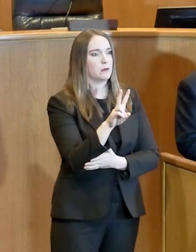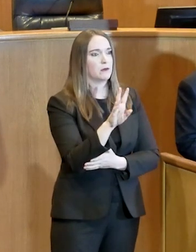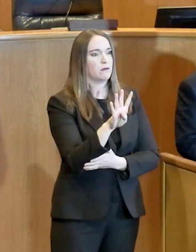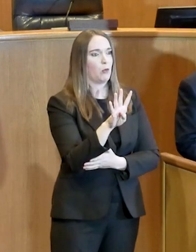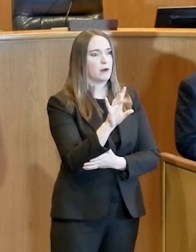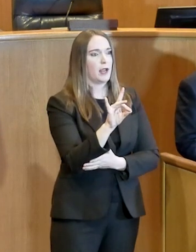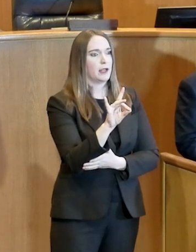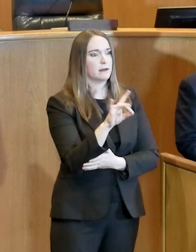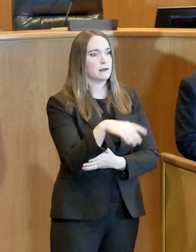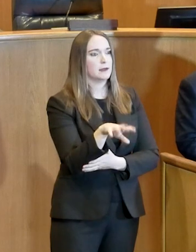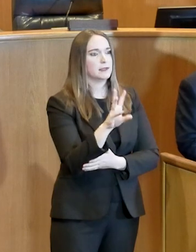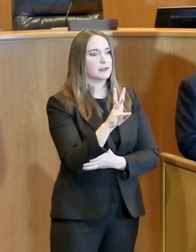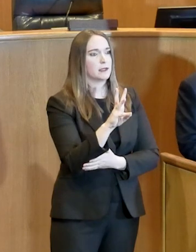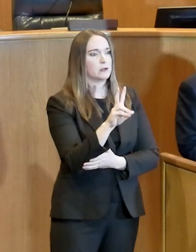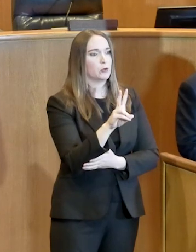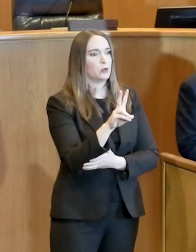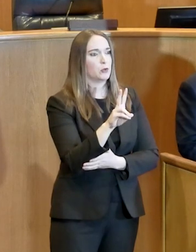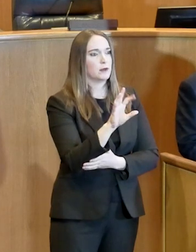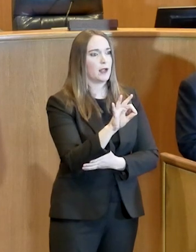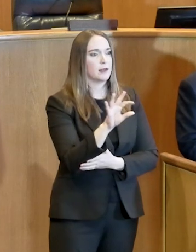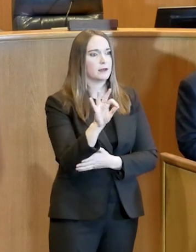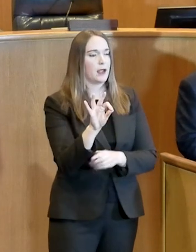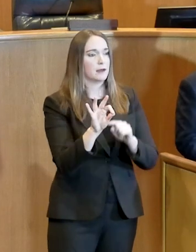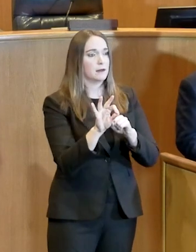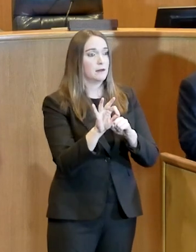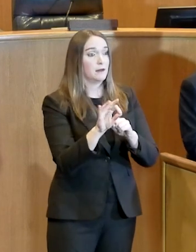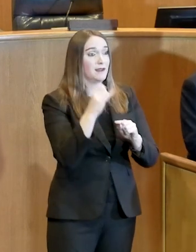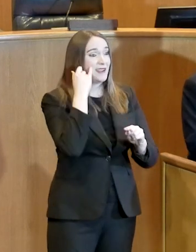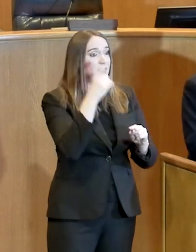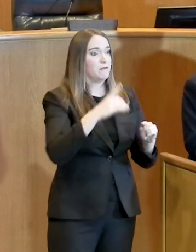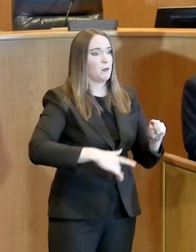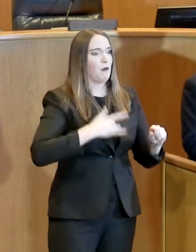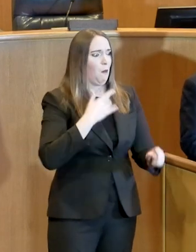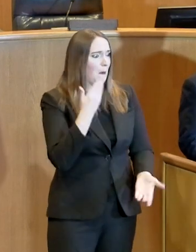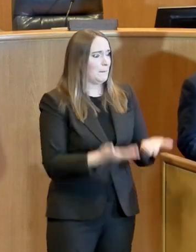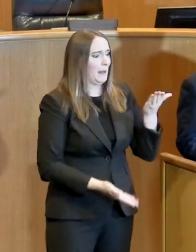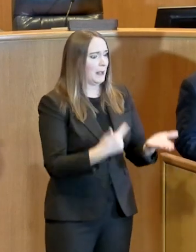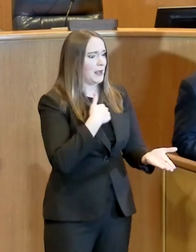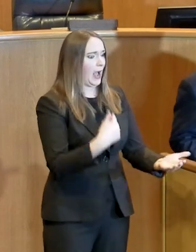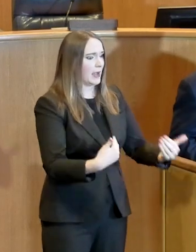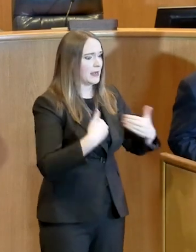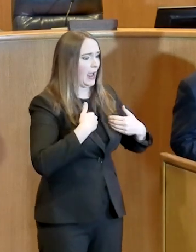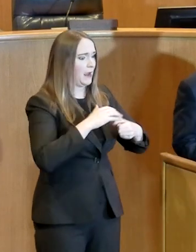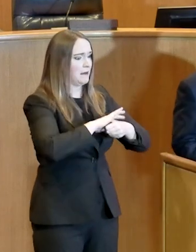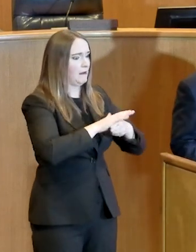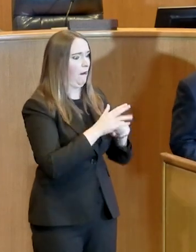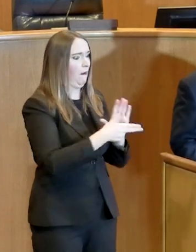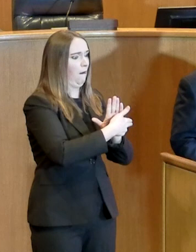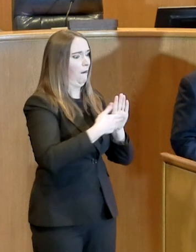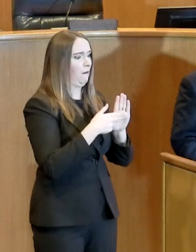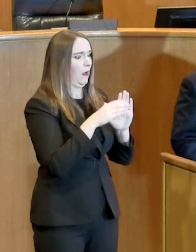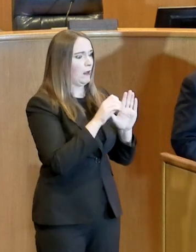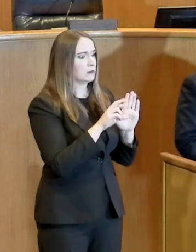-6299. And you'll be given the latest information so that you can be taken care of.